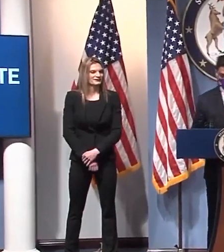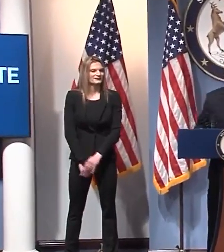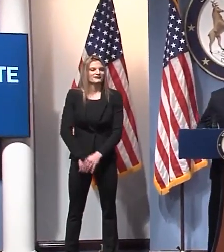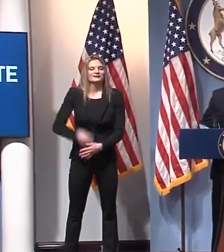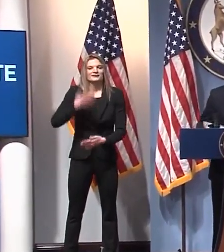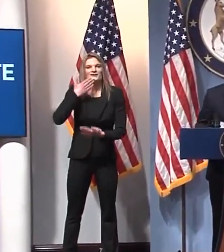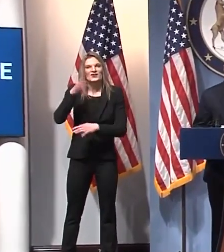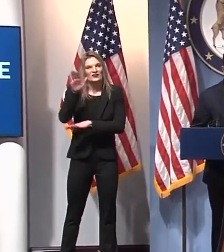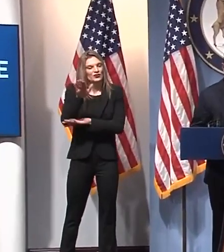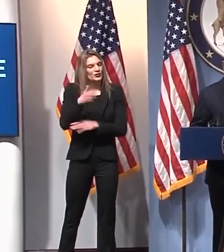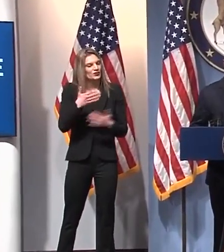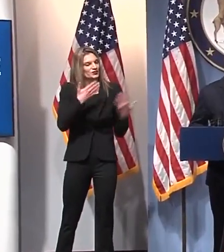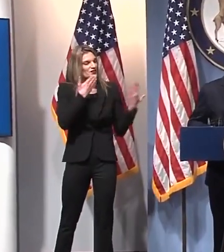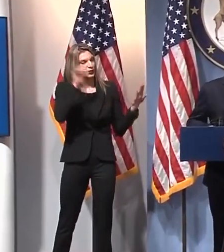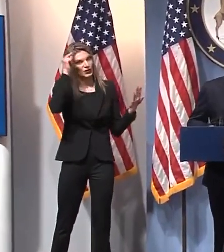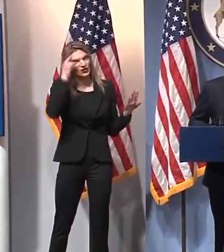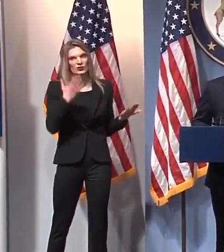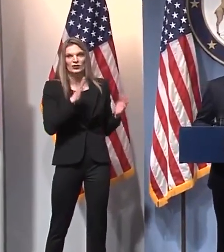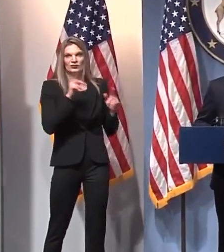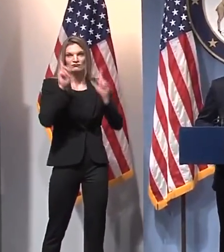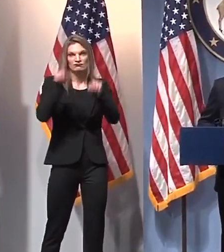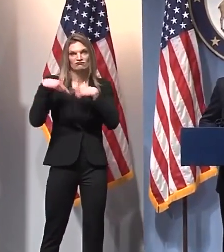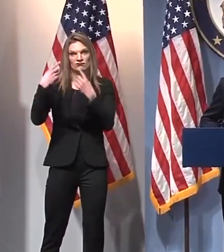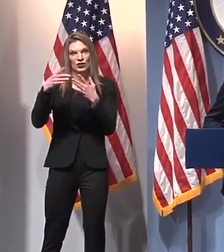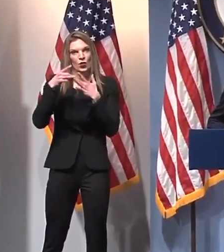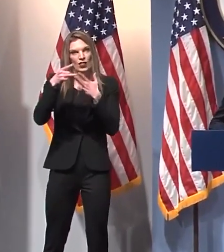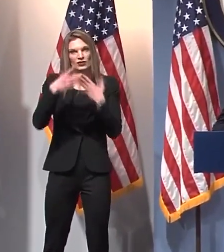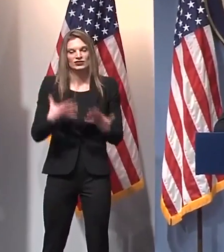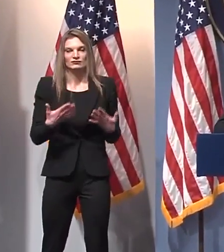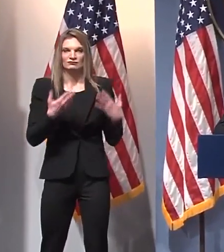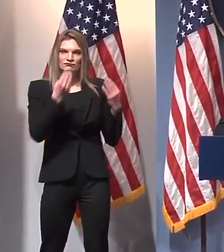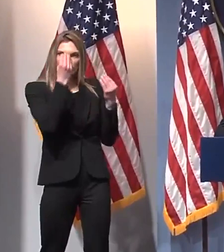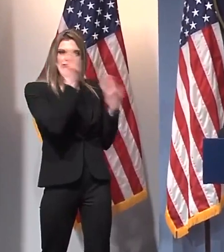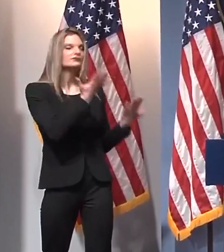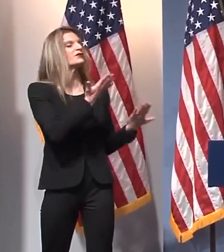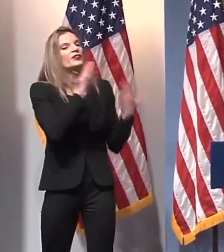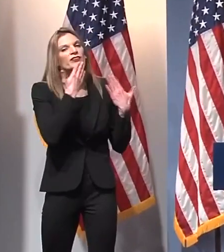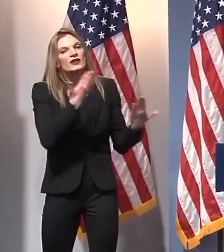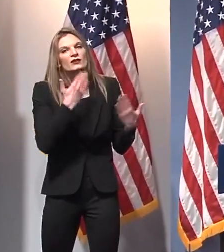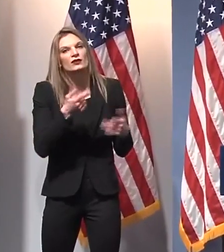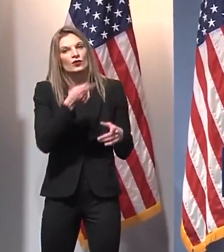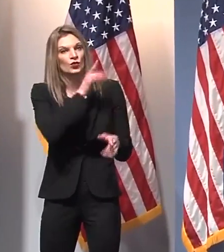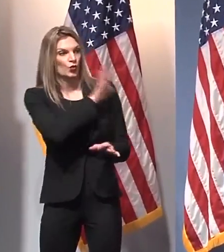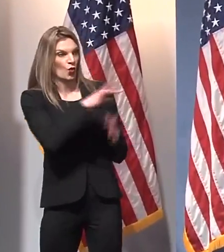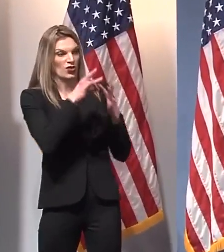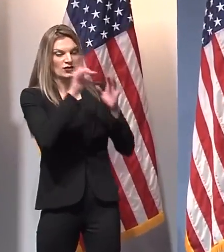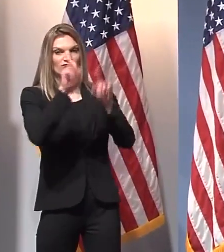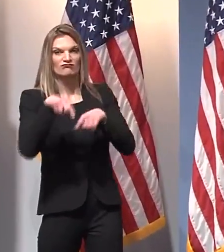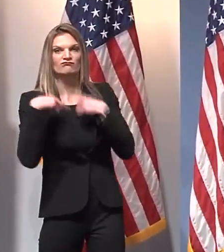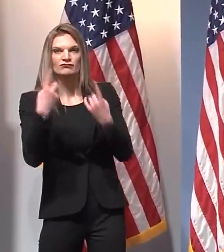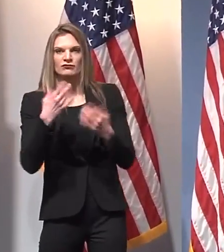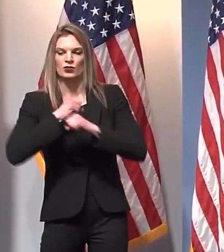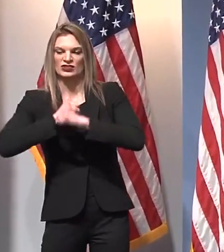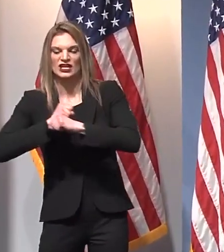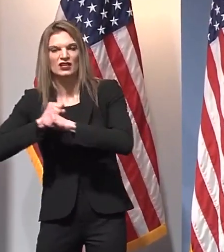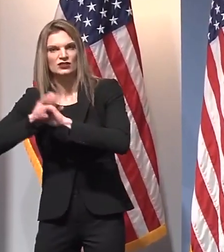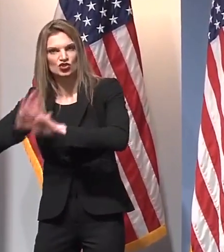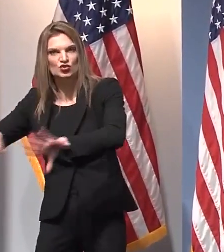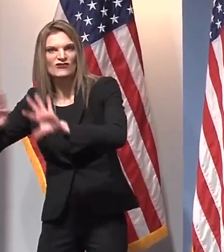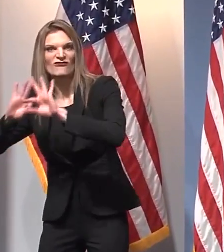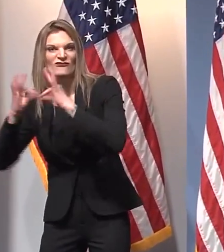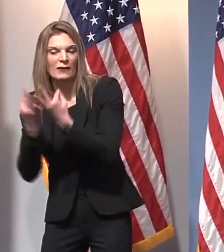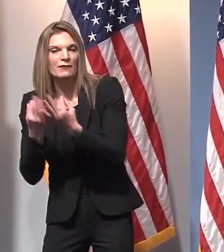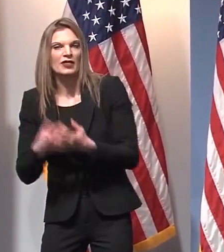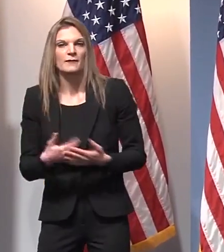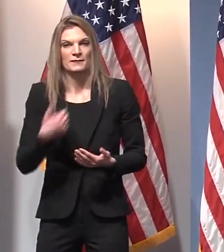Good afternoon. Thank you, Governor Whitmer, for your leadership on this issue, which is, of course, of vital importance to children and families all across Michigan. My name is Dr. Omkar